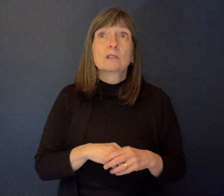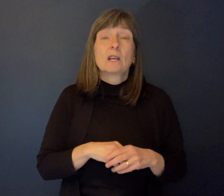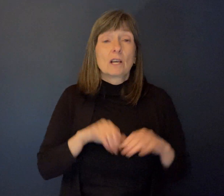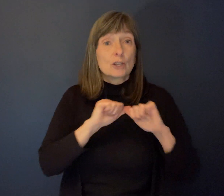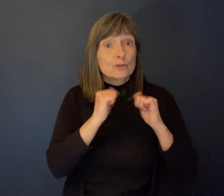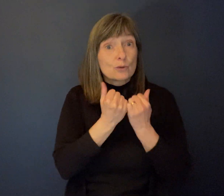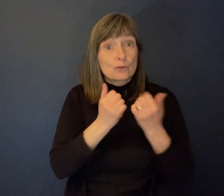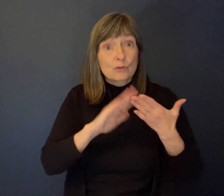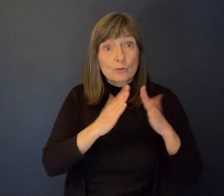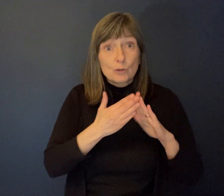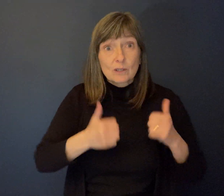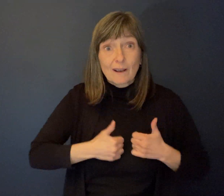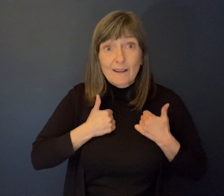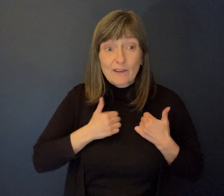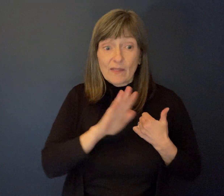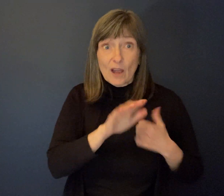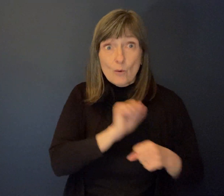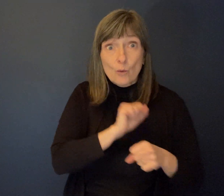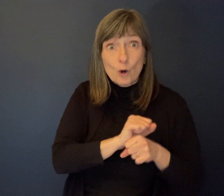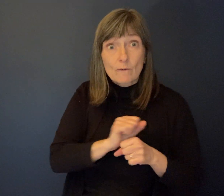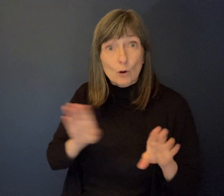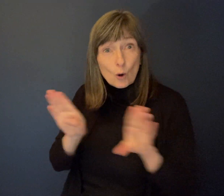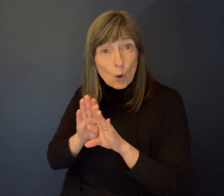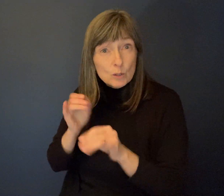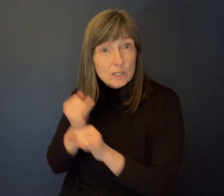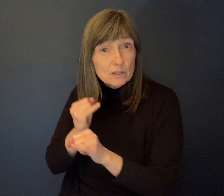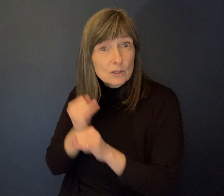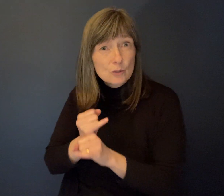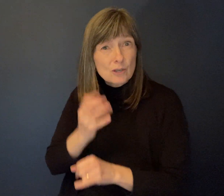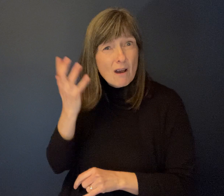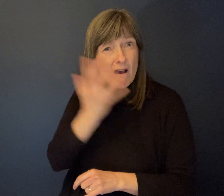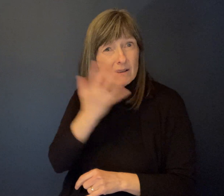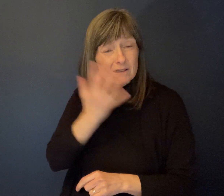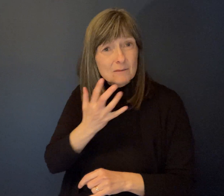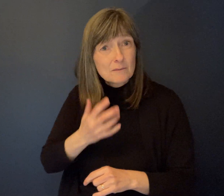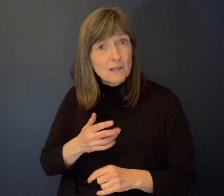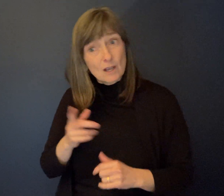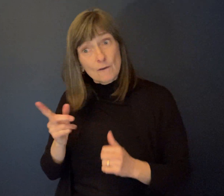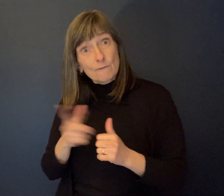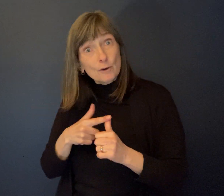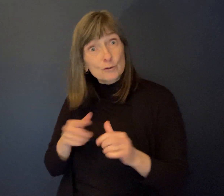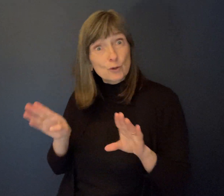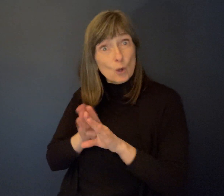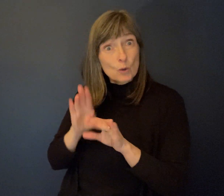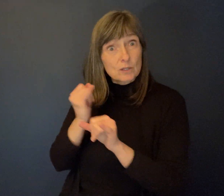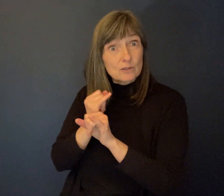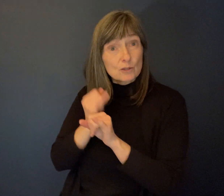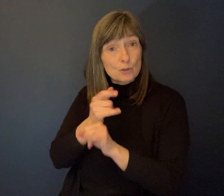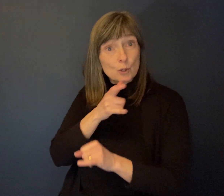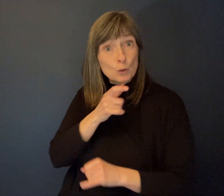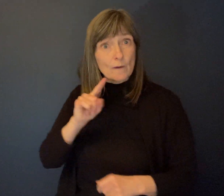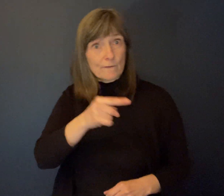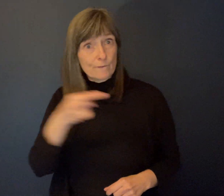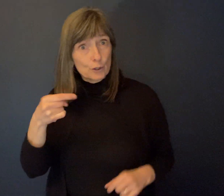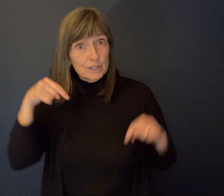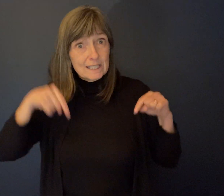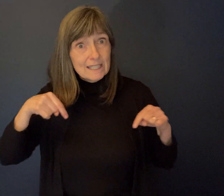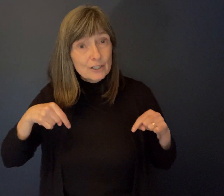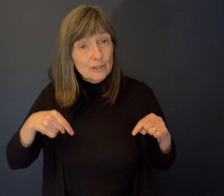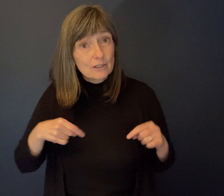area, it's phenomenal. And we were the first province in Canada to do this with obviously great support from the federal and provincial government, but